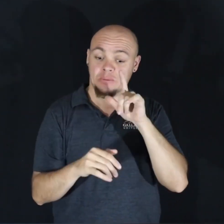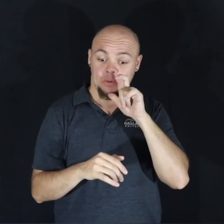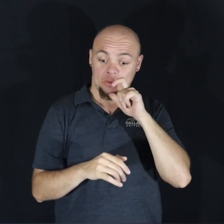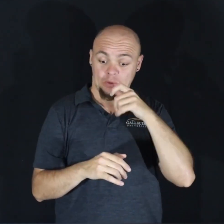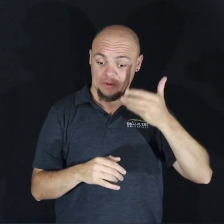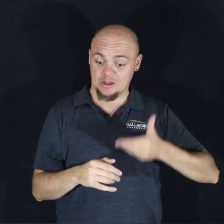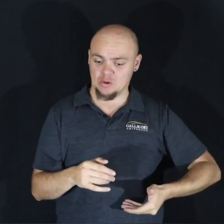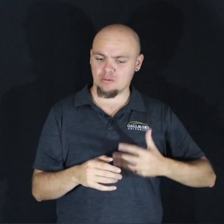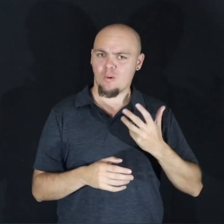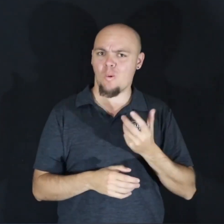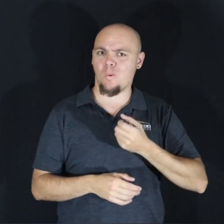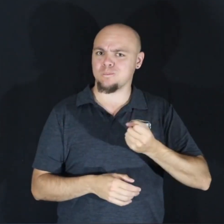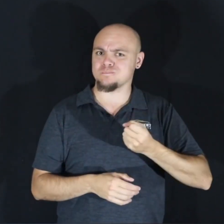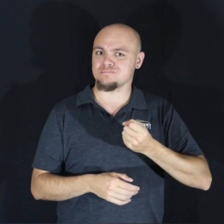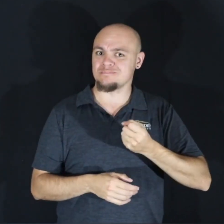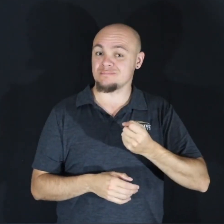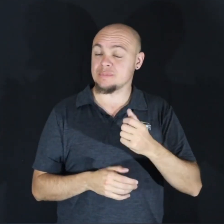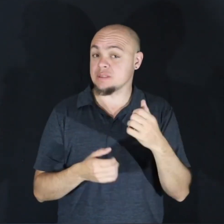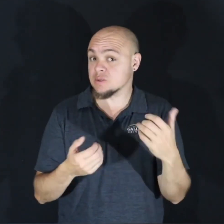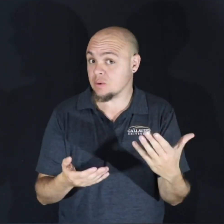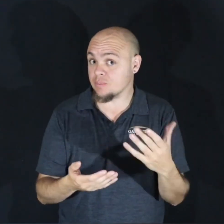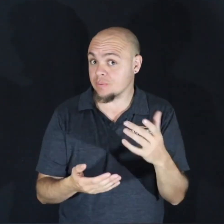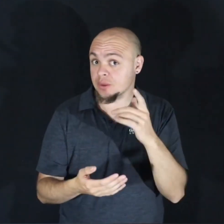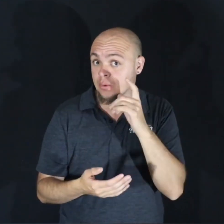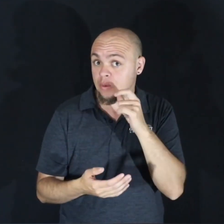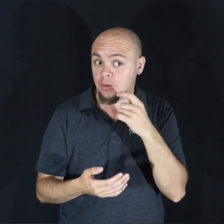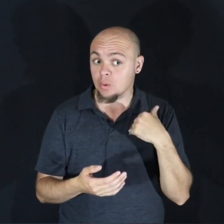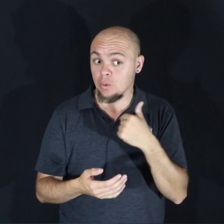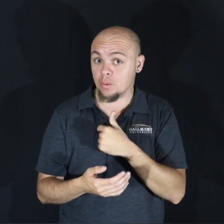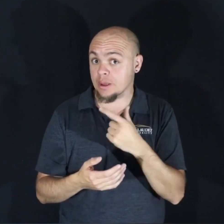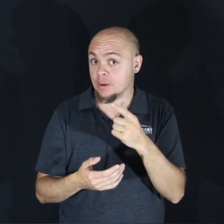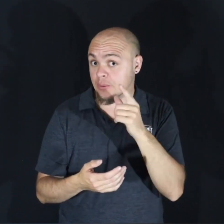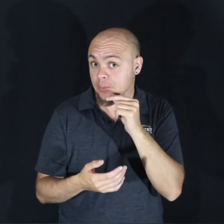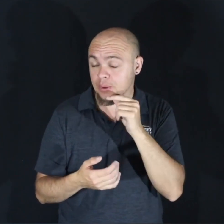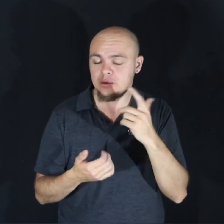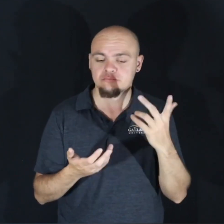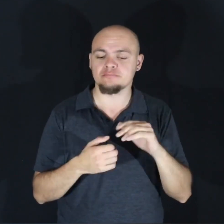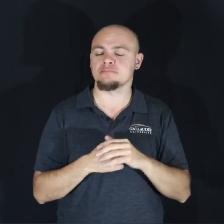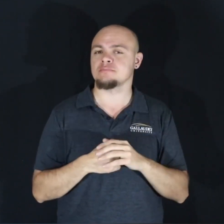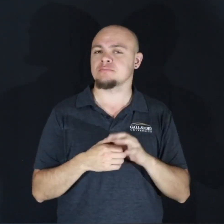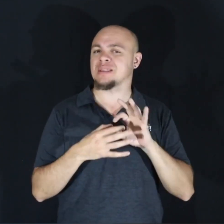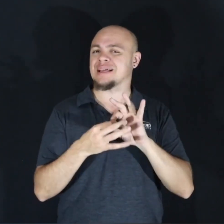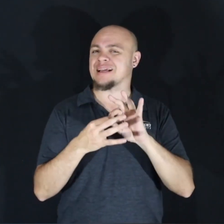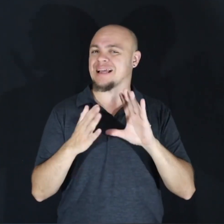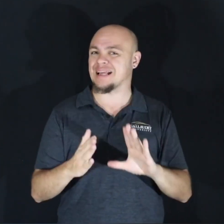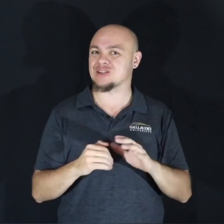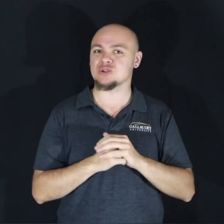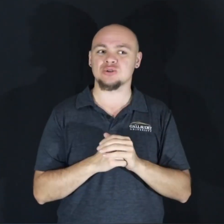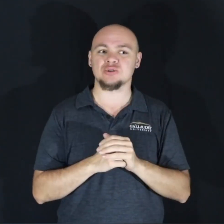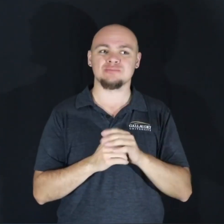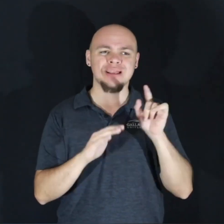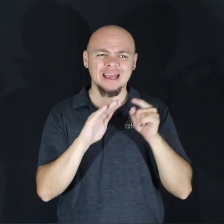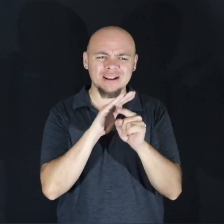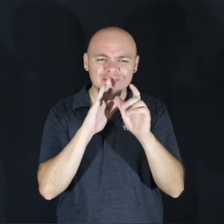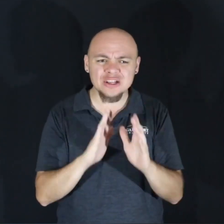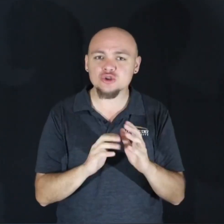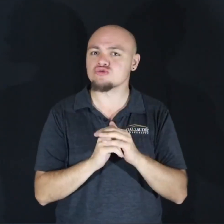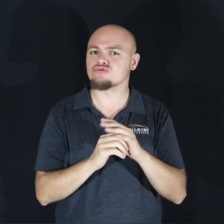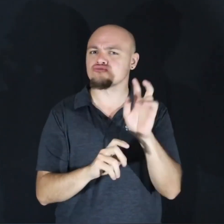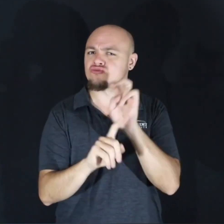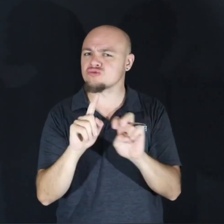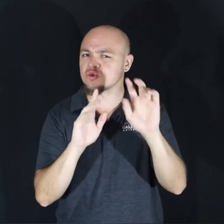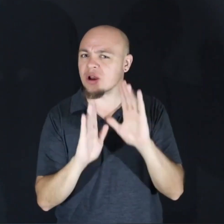who we are. So, who are we? We are connectors, are adventurers,